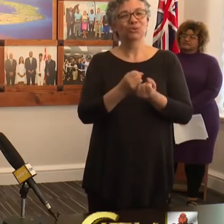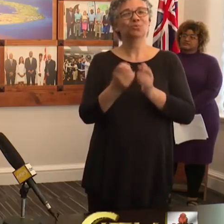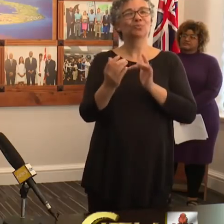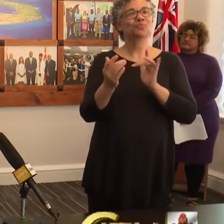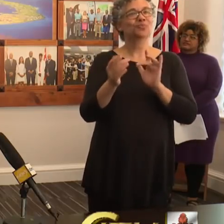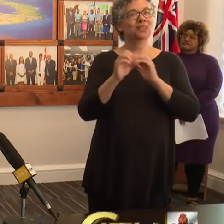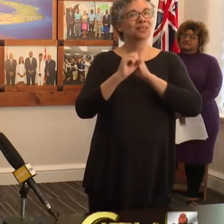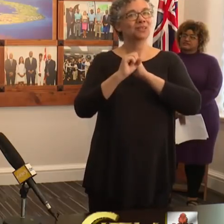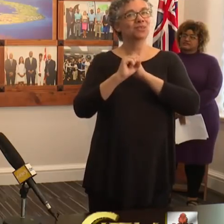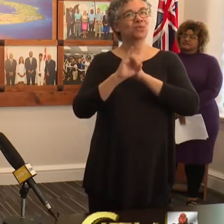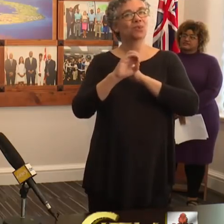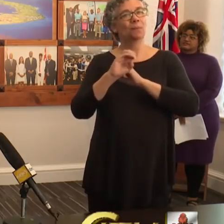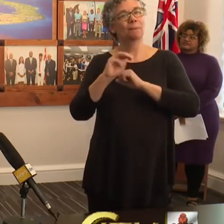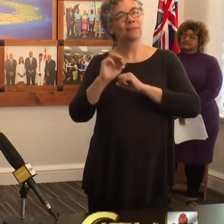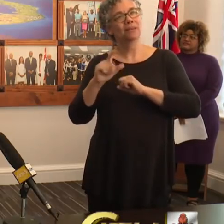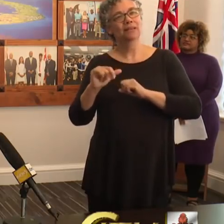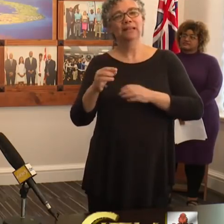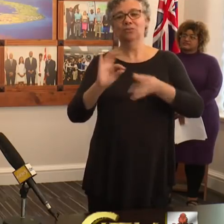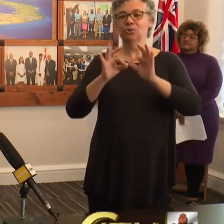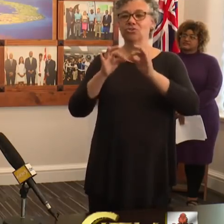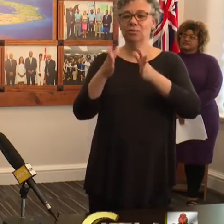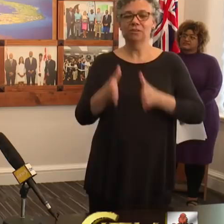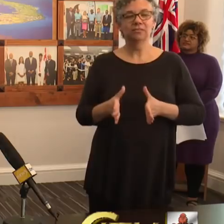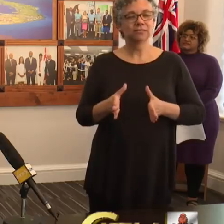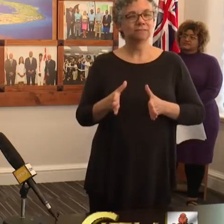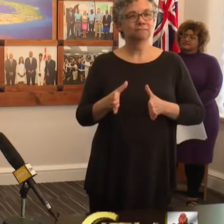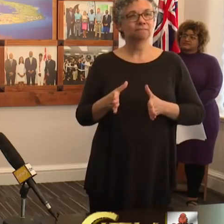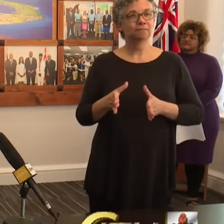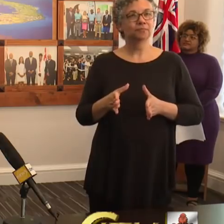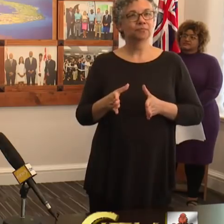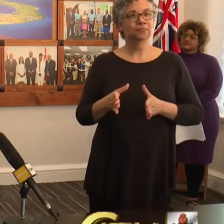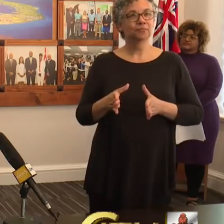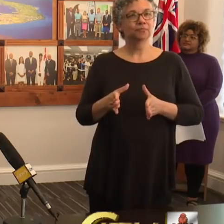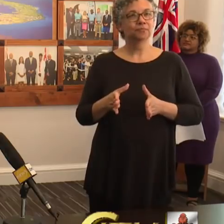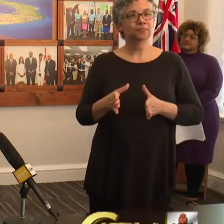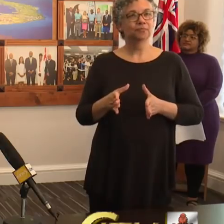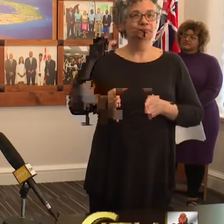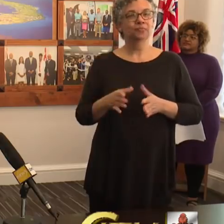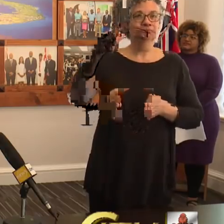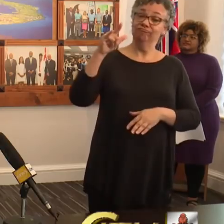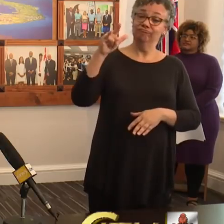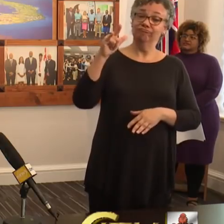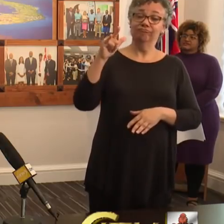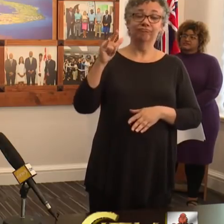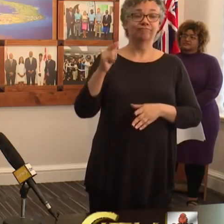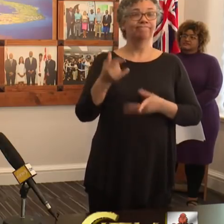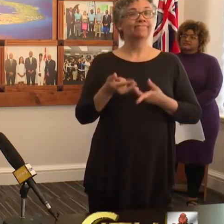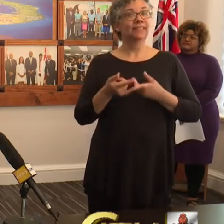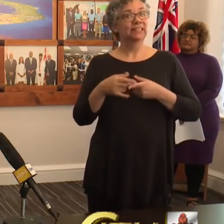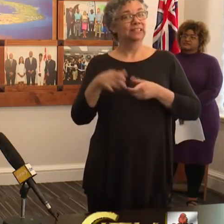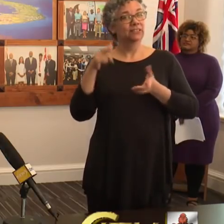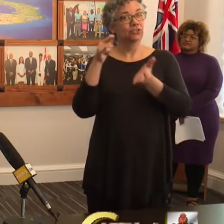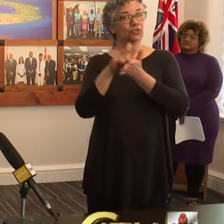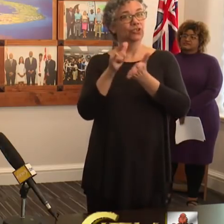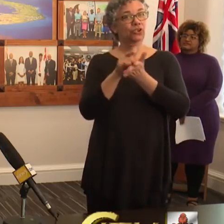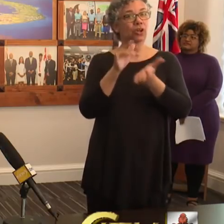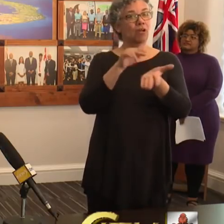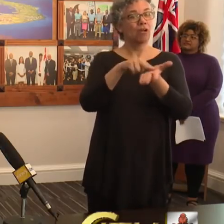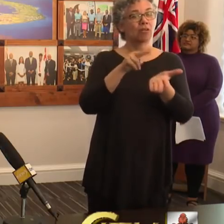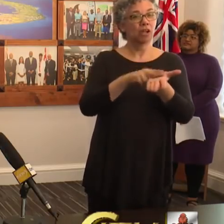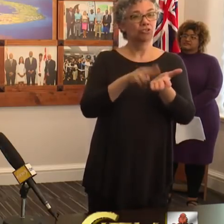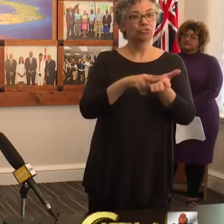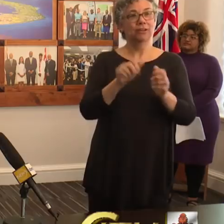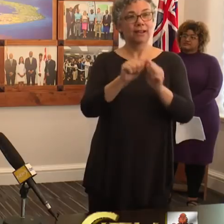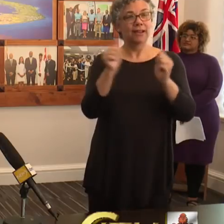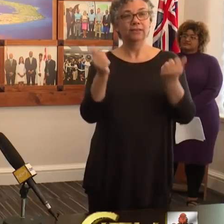and newspapers and interpreters. Alephbate International International International International to Skyport and their contracted agencies.